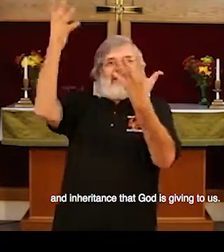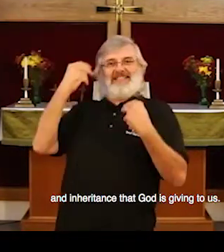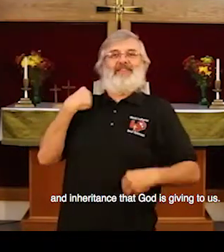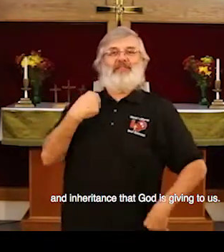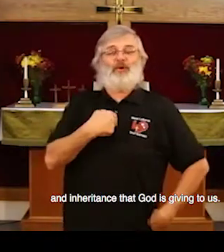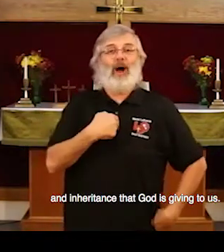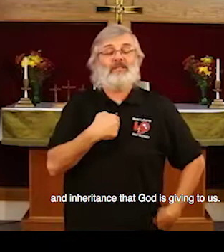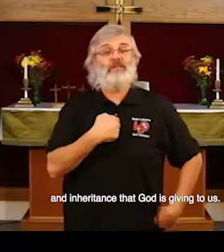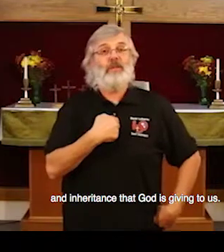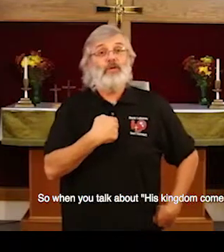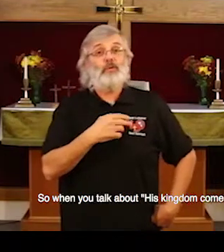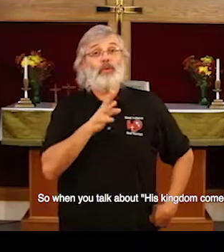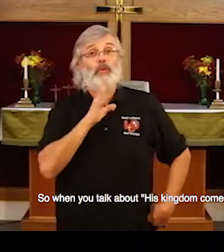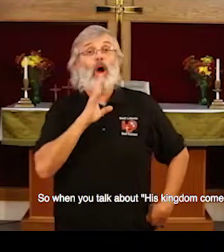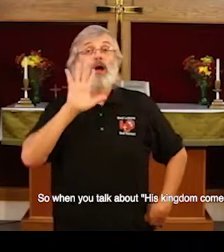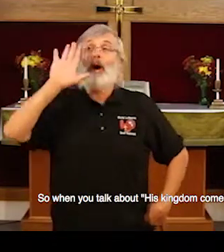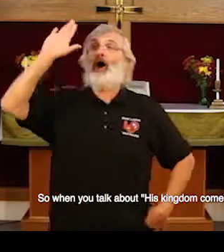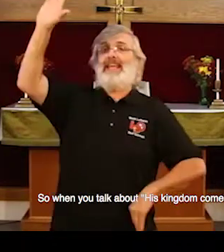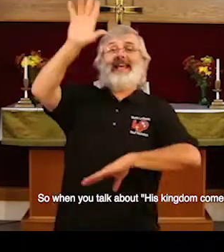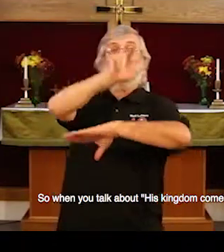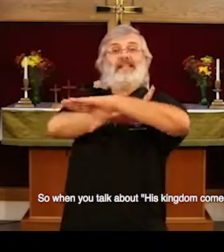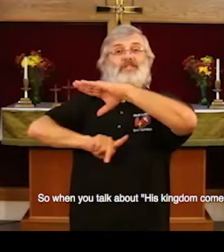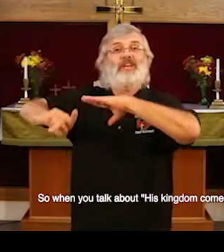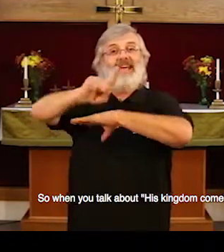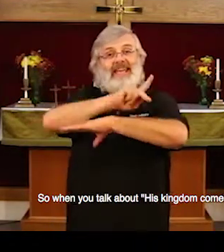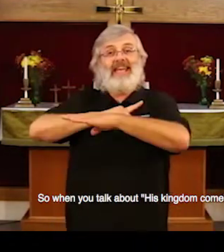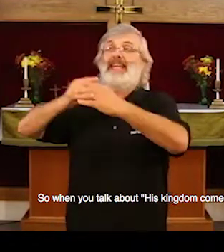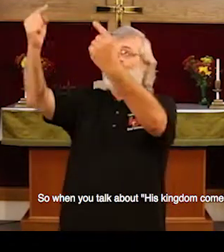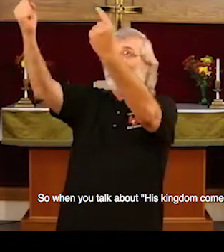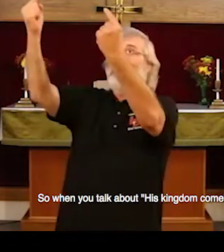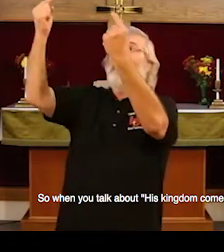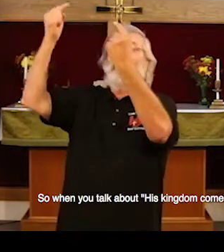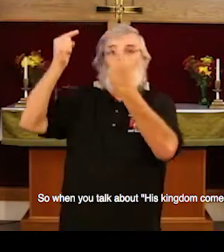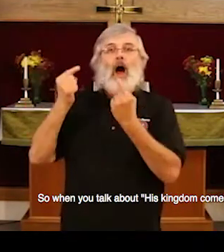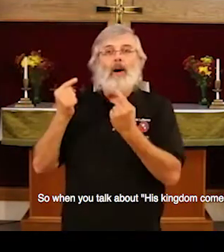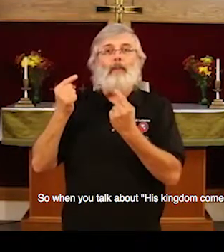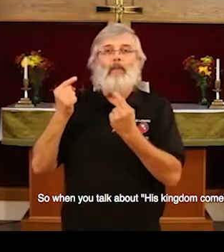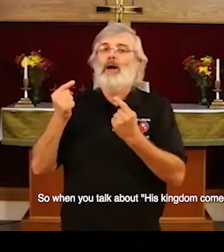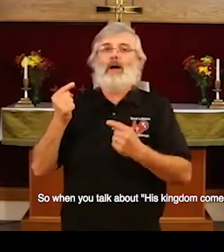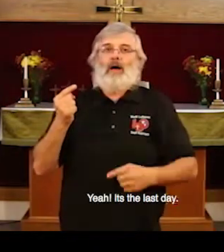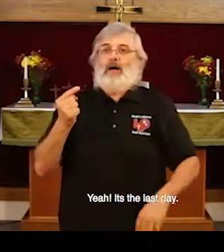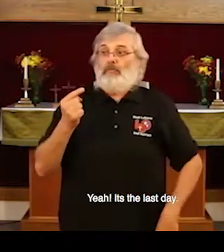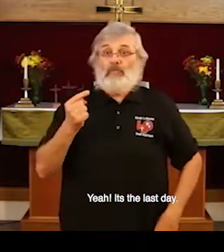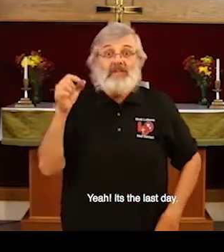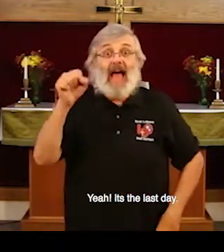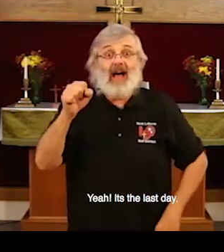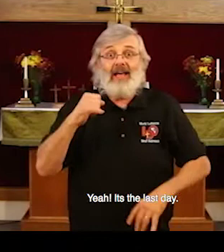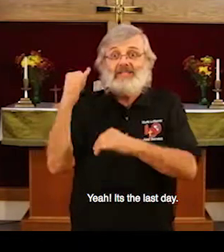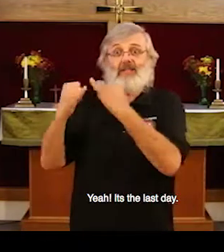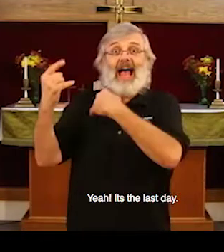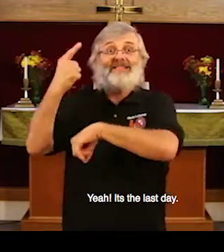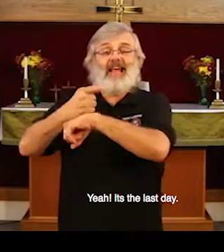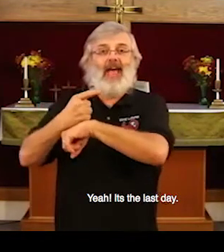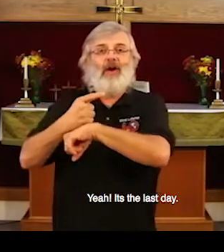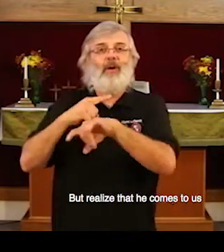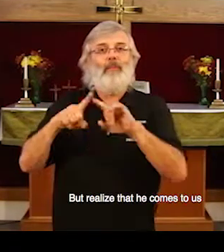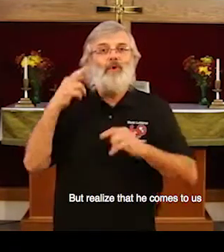is giving to us. So when you talk about his kingdom come, yeah, it's the last day. But